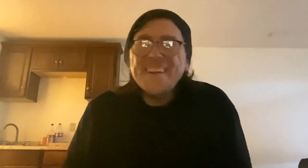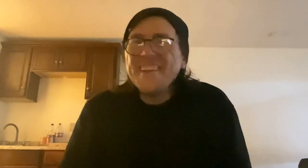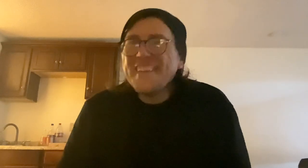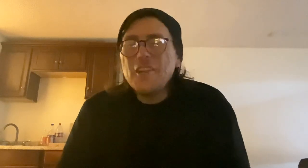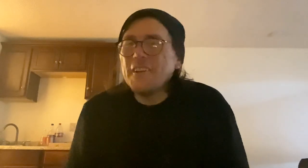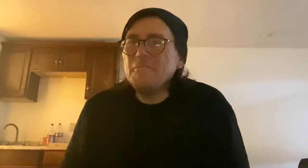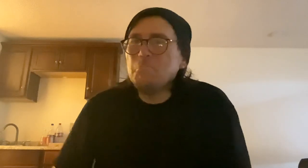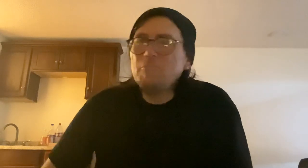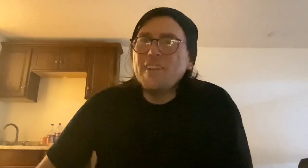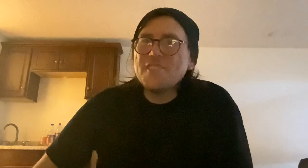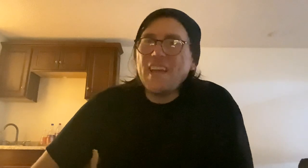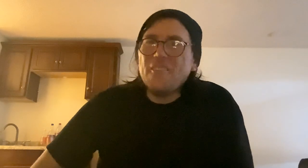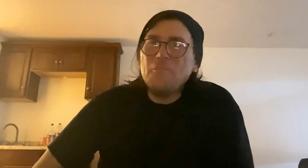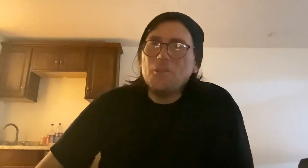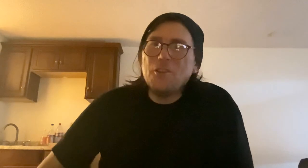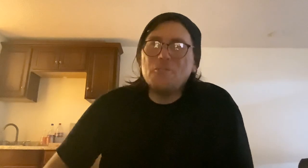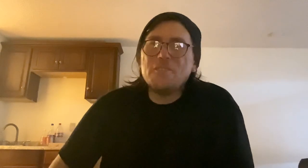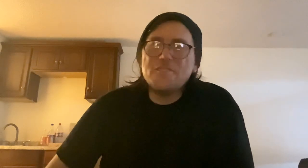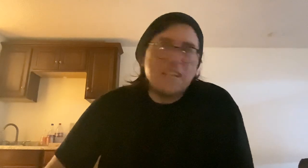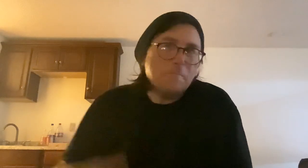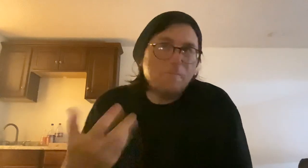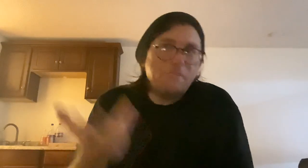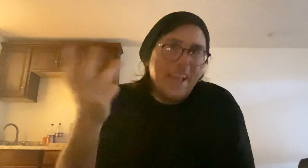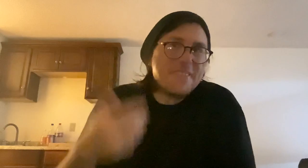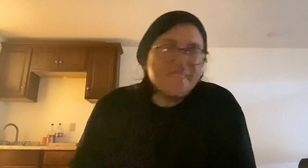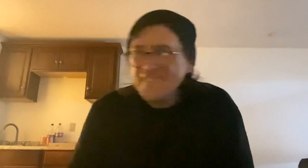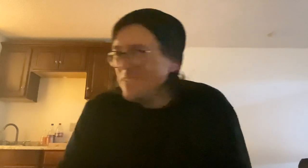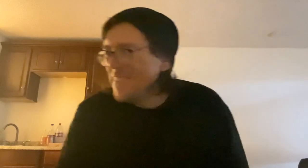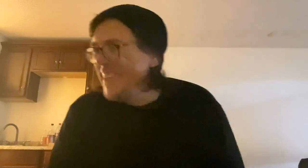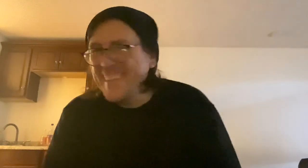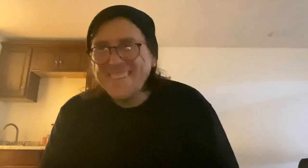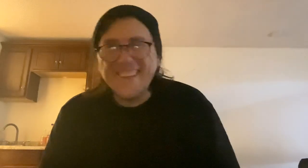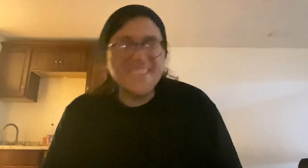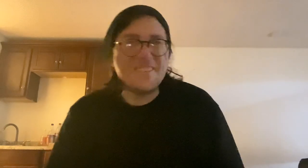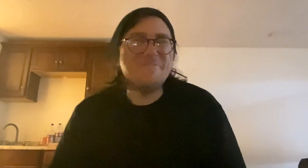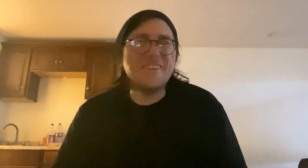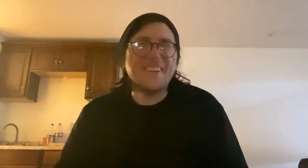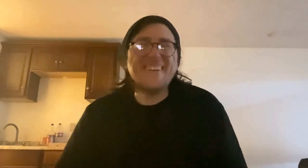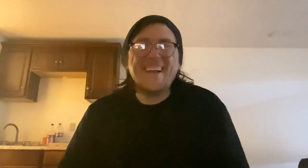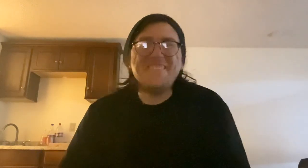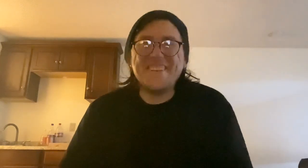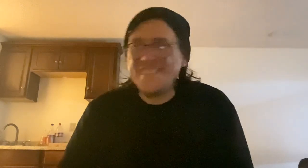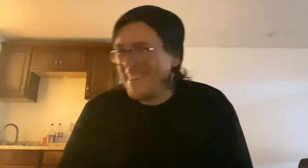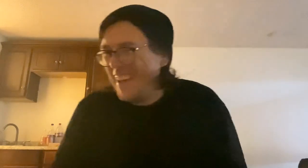You can scatter them where you deem fit. That's a pretty good FU to them,